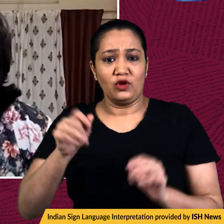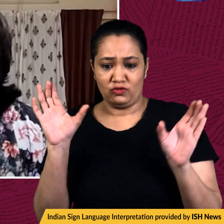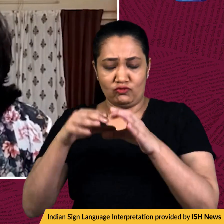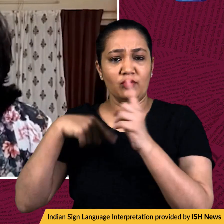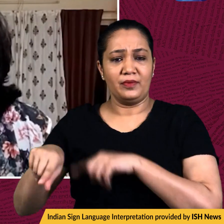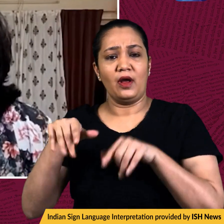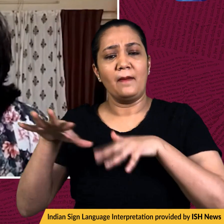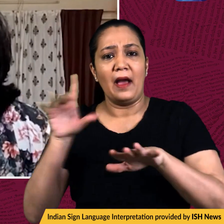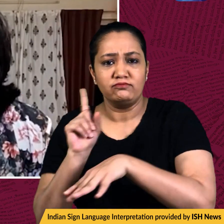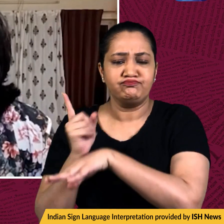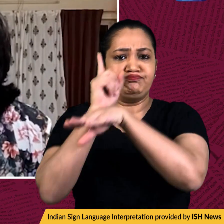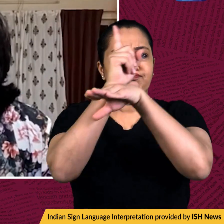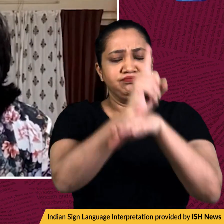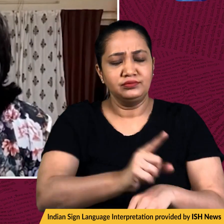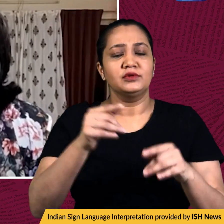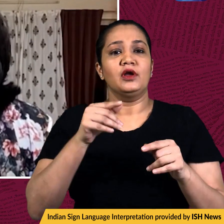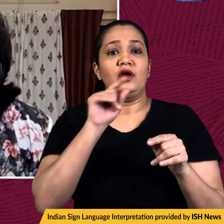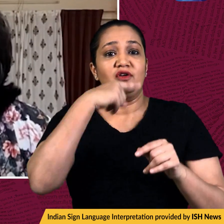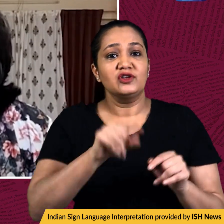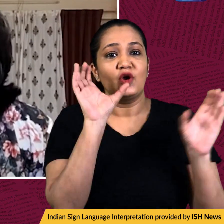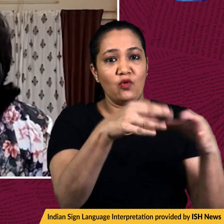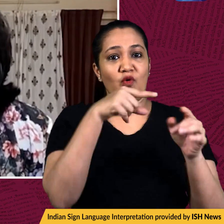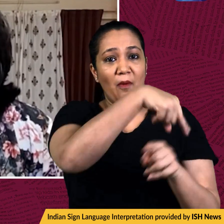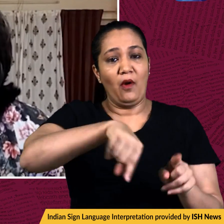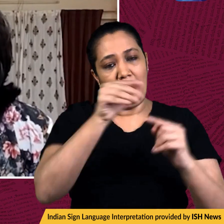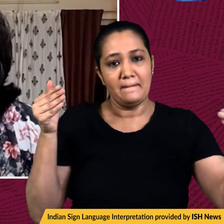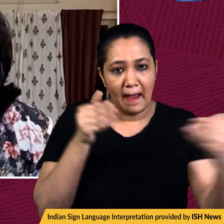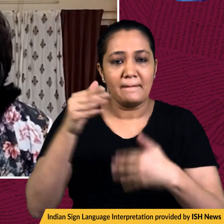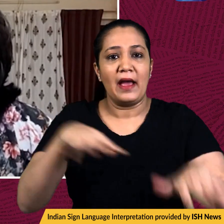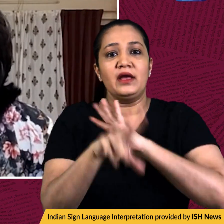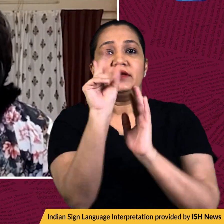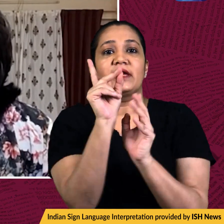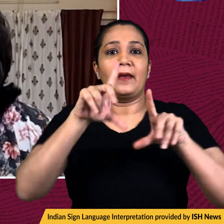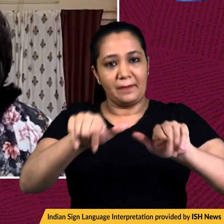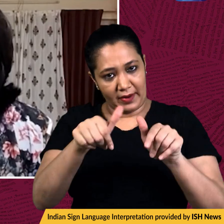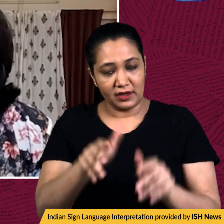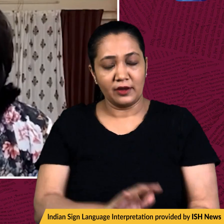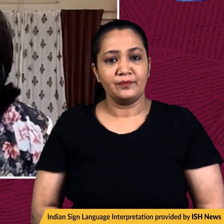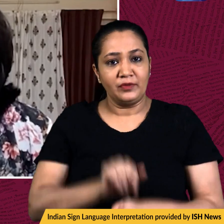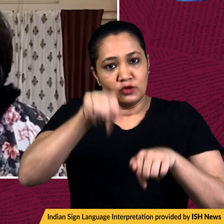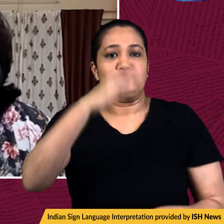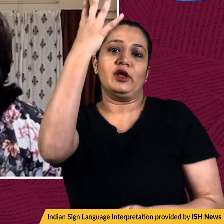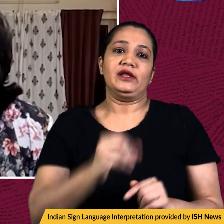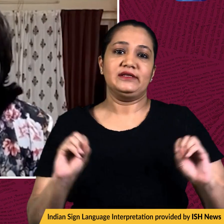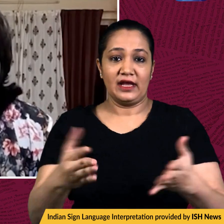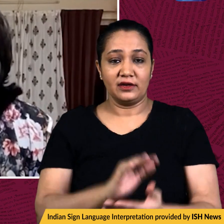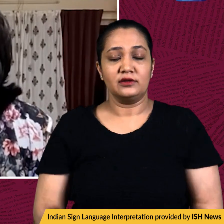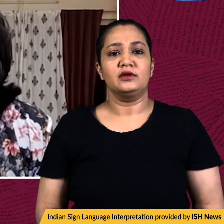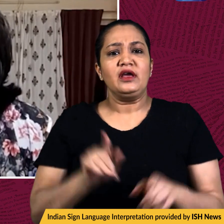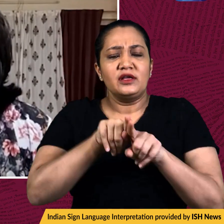now traveling by helicopter to meet Russian counterparts for the second round of talks, which will begin tonight. In the meantime, Russia's